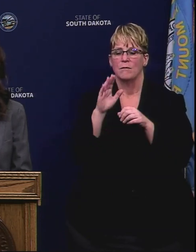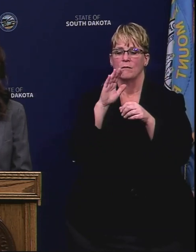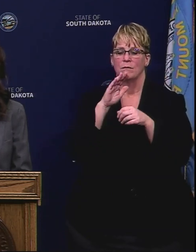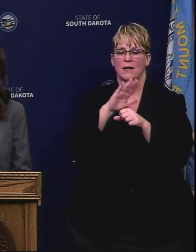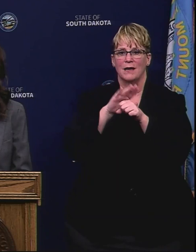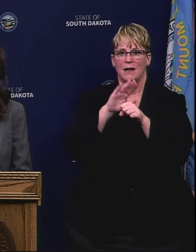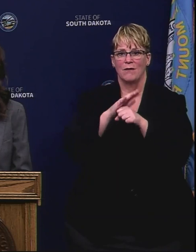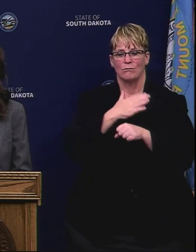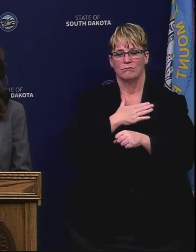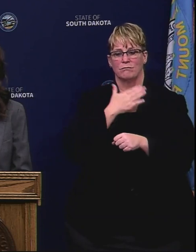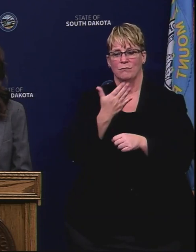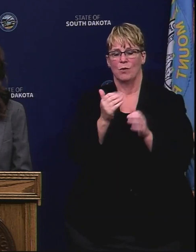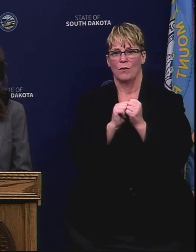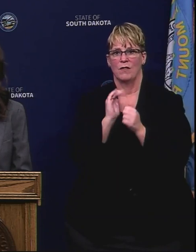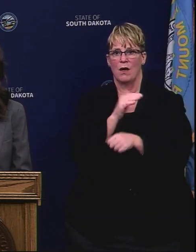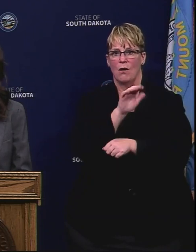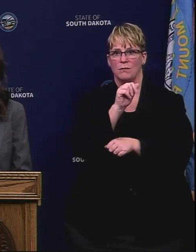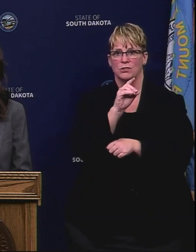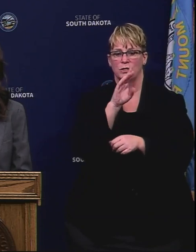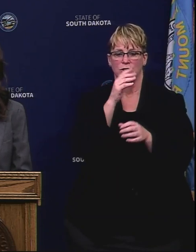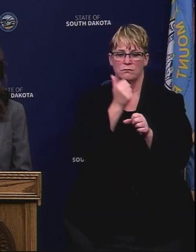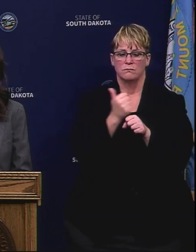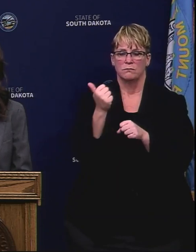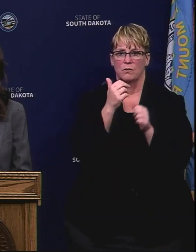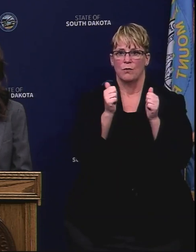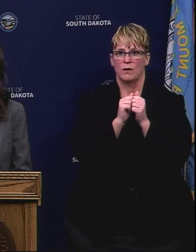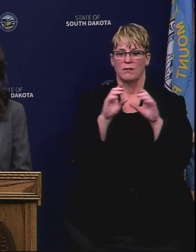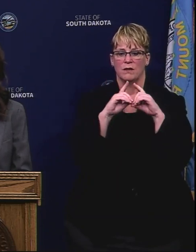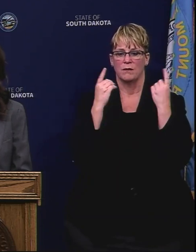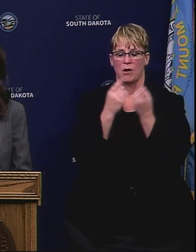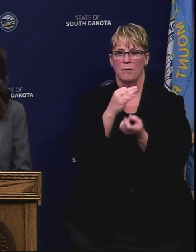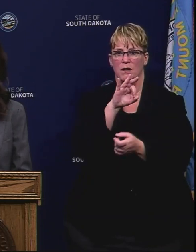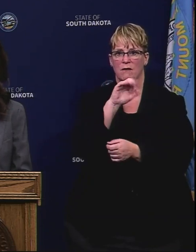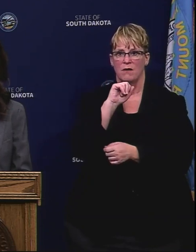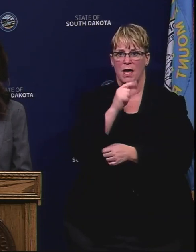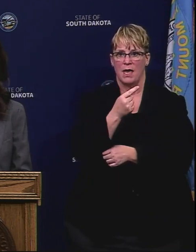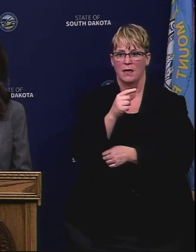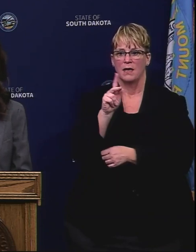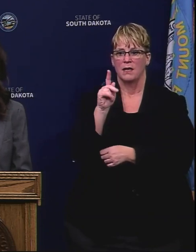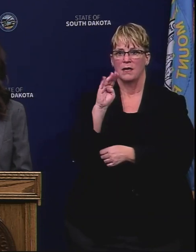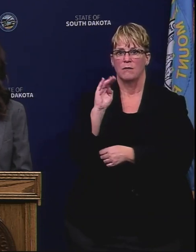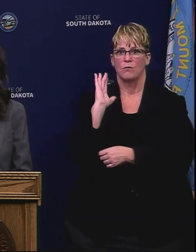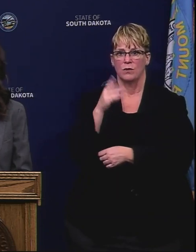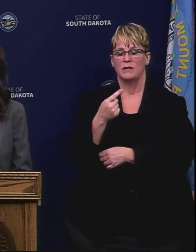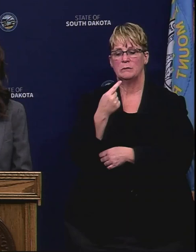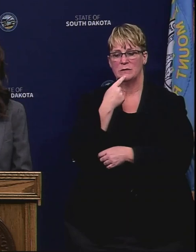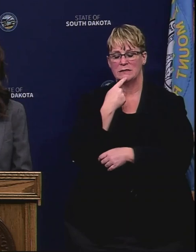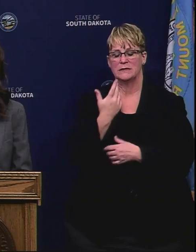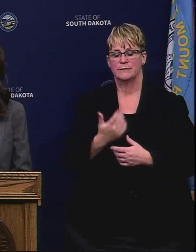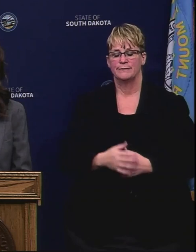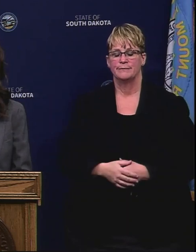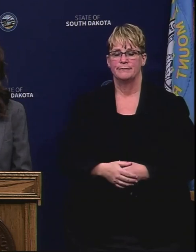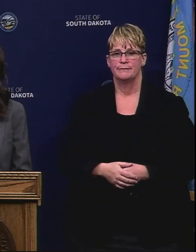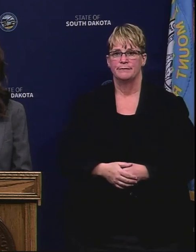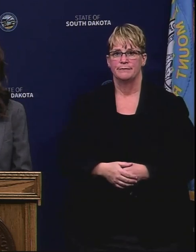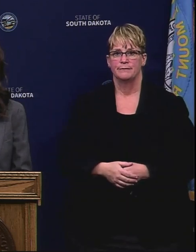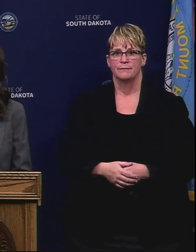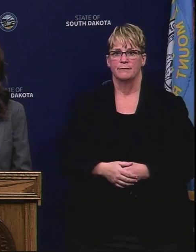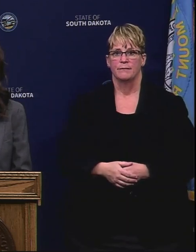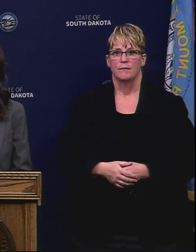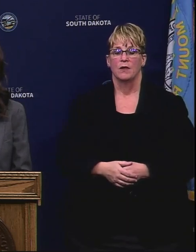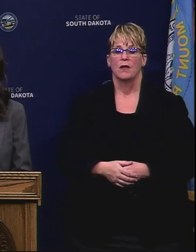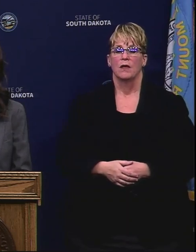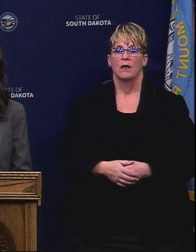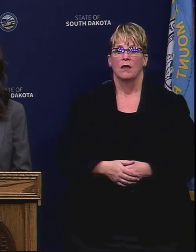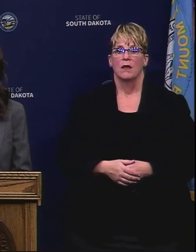willingness to come into our administration and to lead the Department of Agriculture. She will be missed. We will and I also